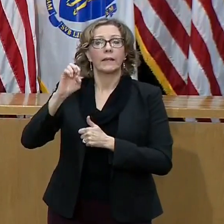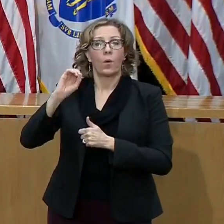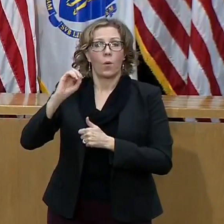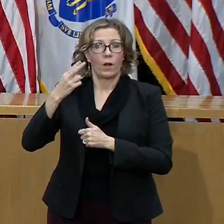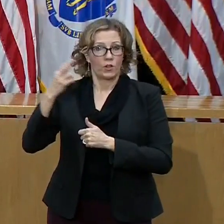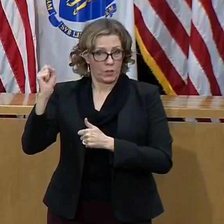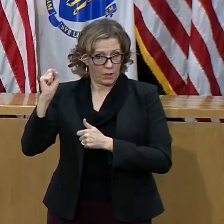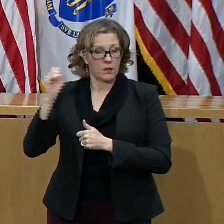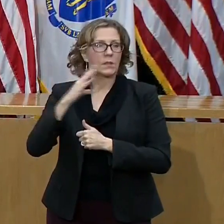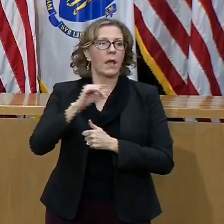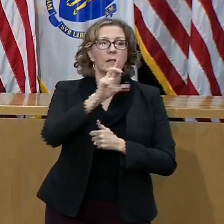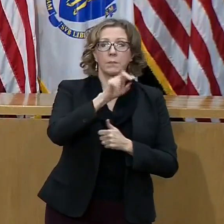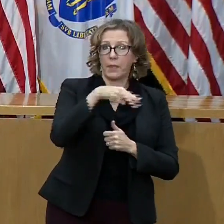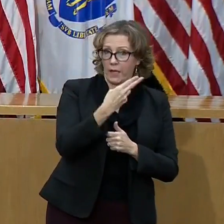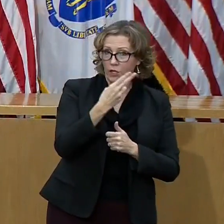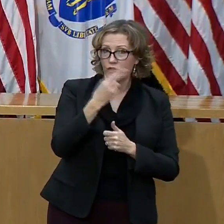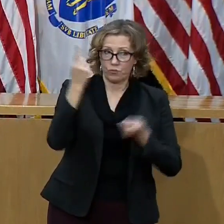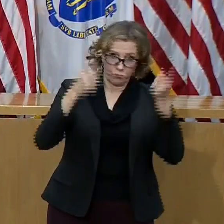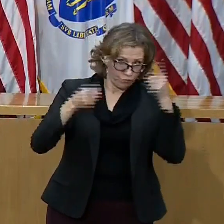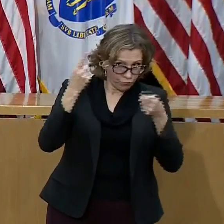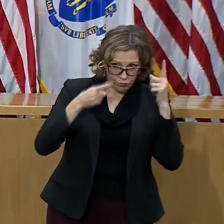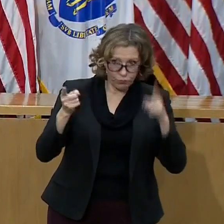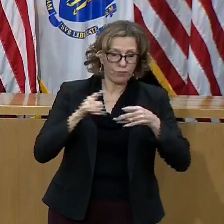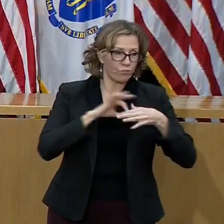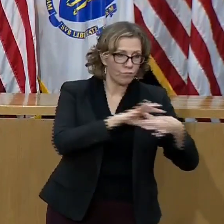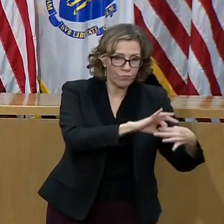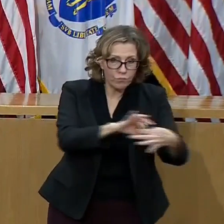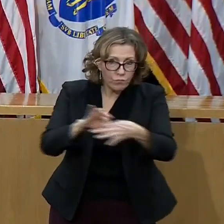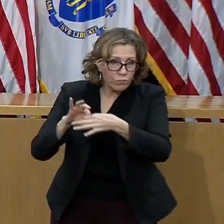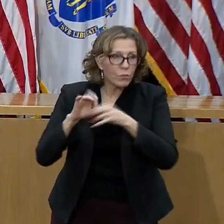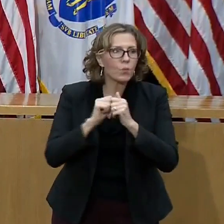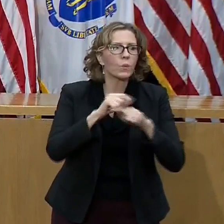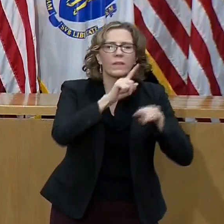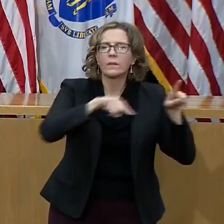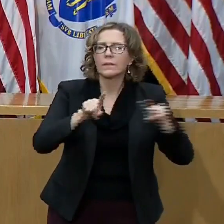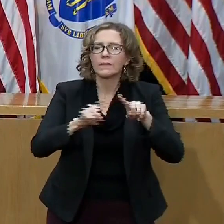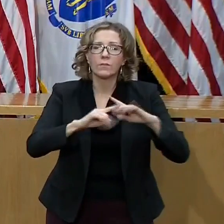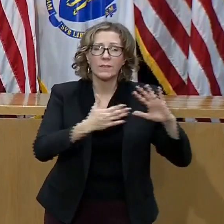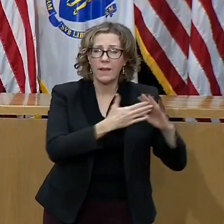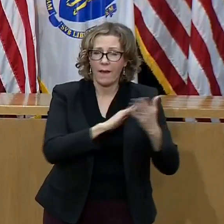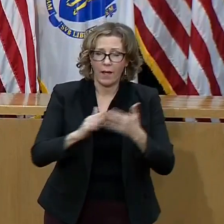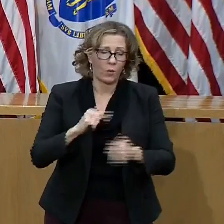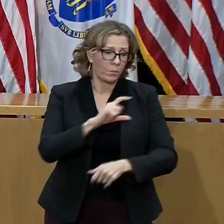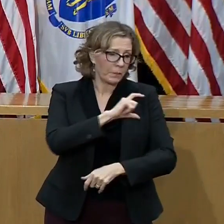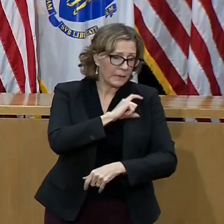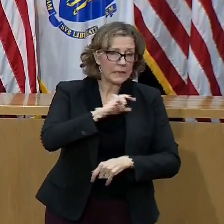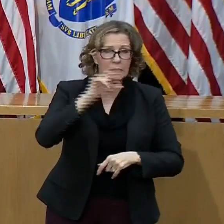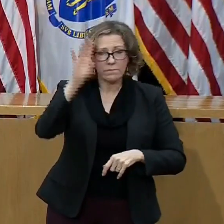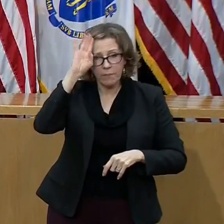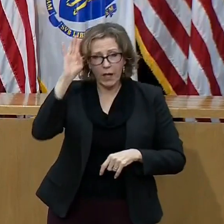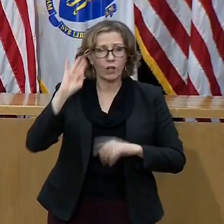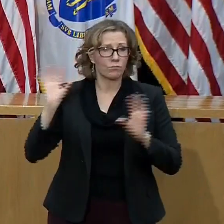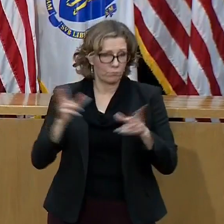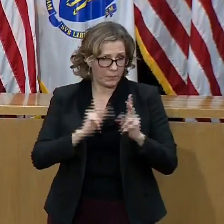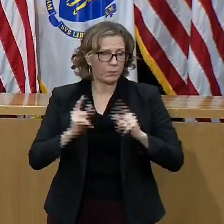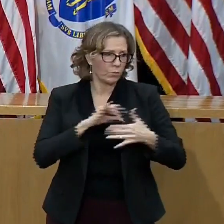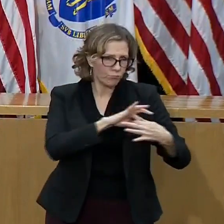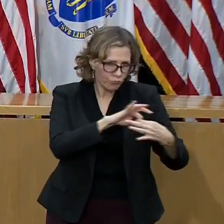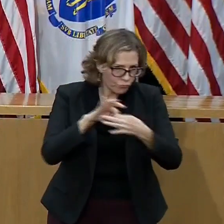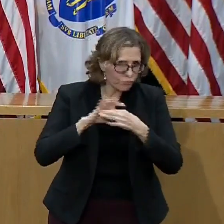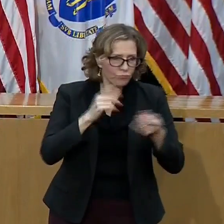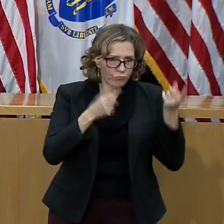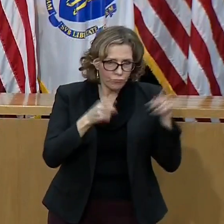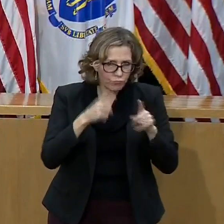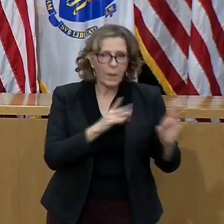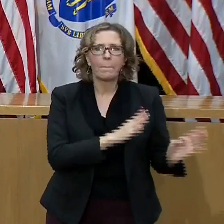of Public Health have been working with police and fire chiefs and local public health officials to develop these plans. First responders will have